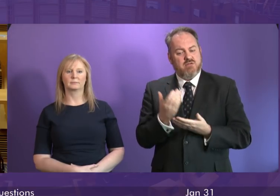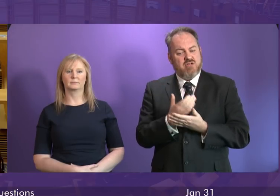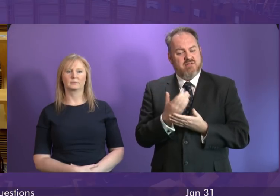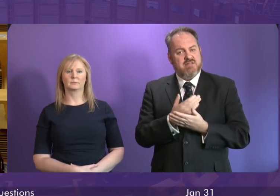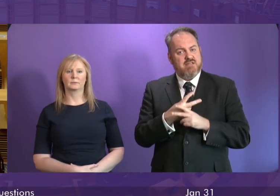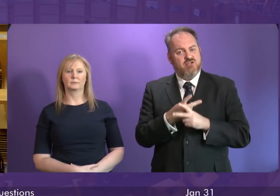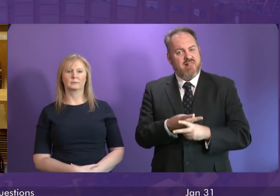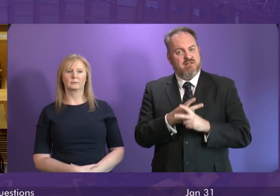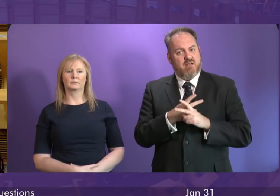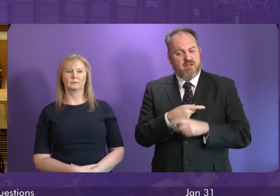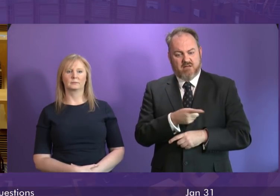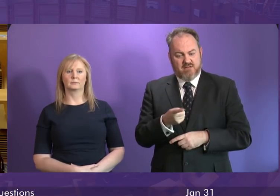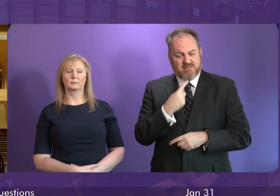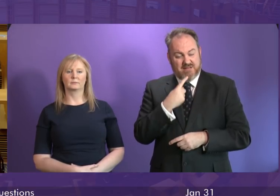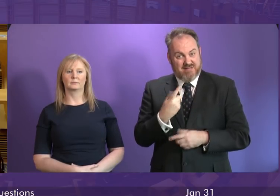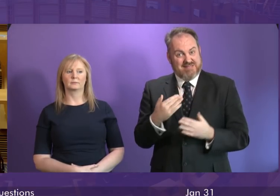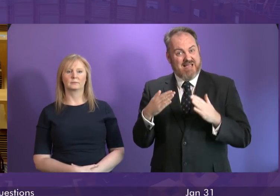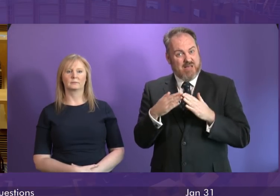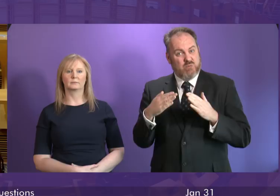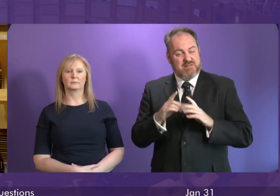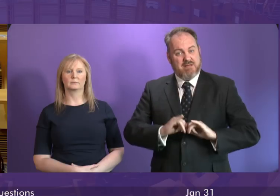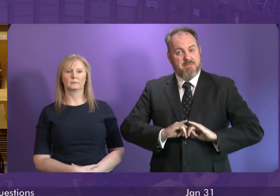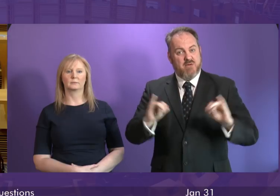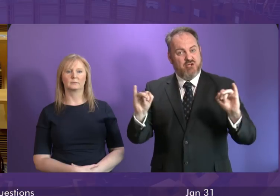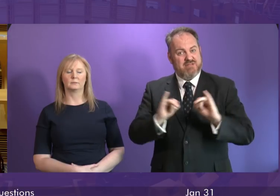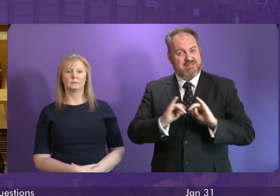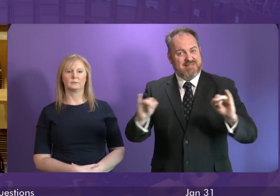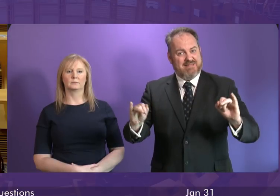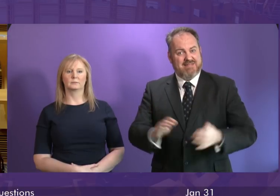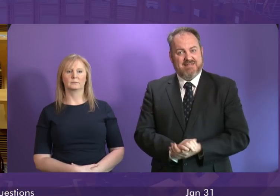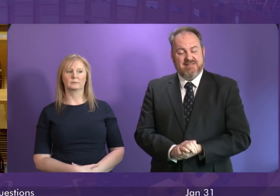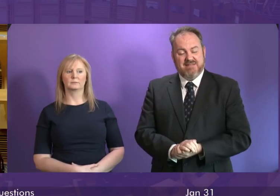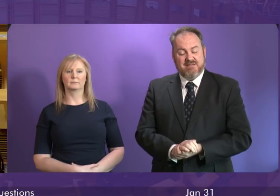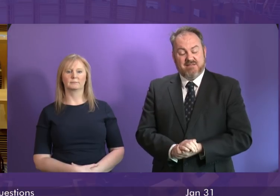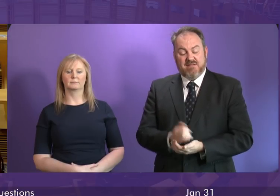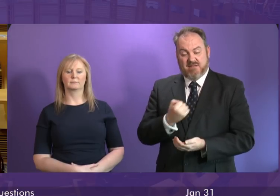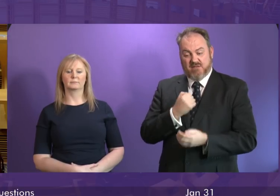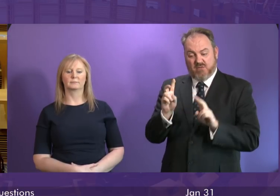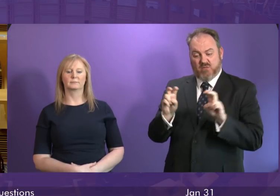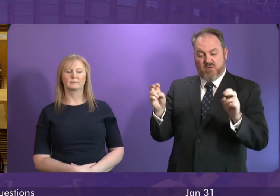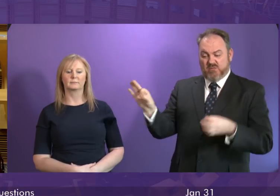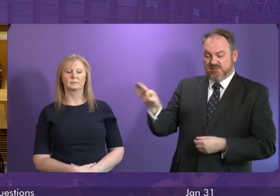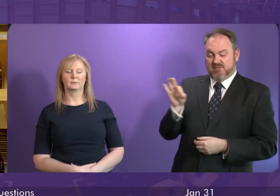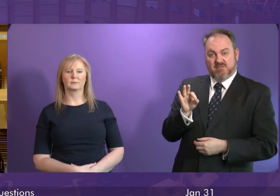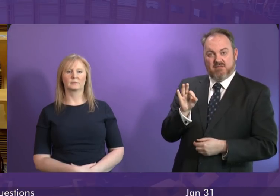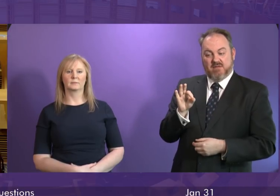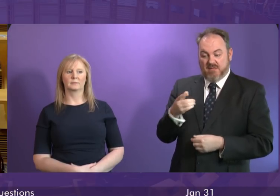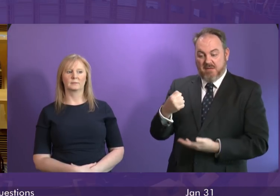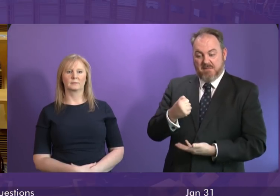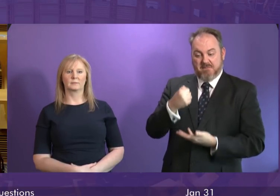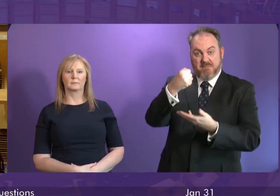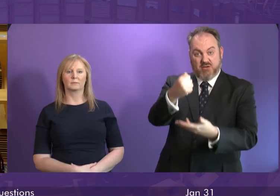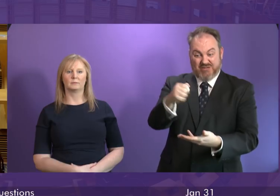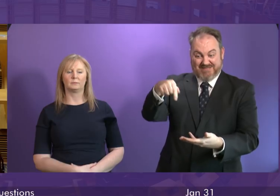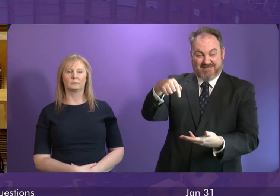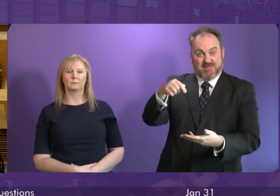Scotland faces a housing emergency and that I quote the upcoming budget should be seen as